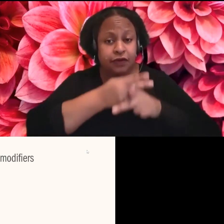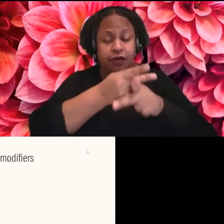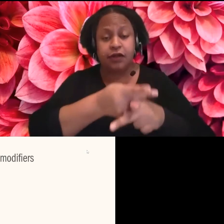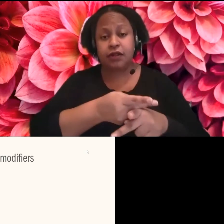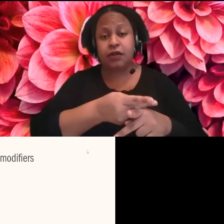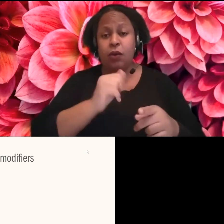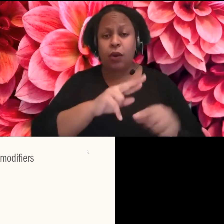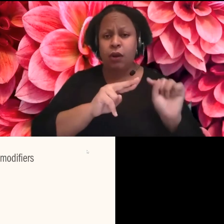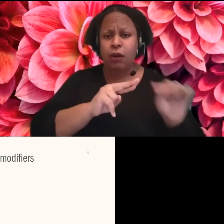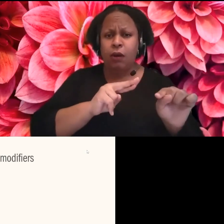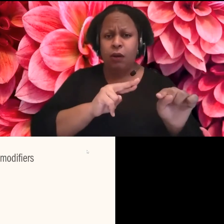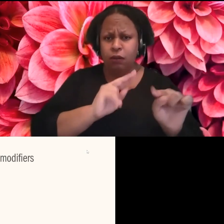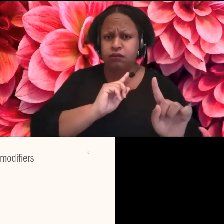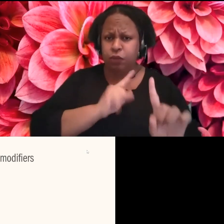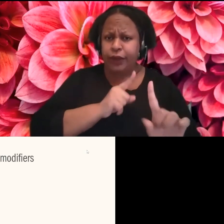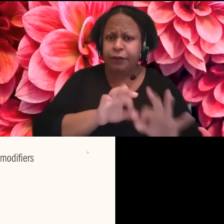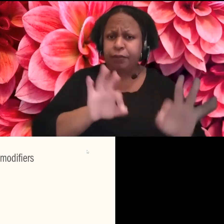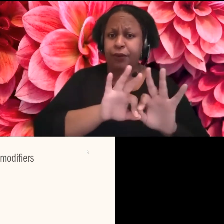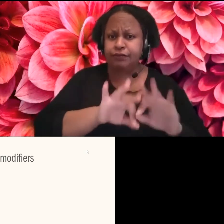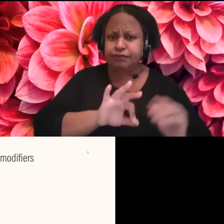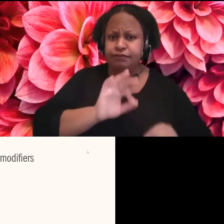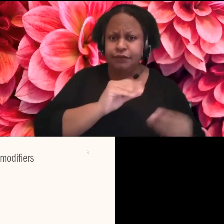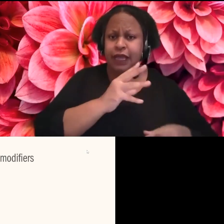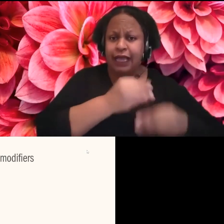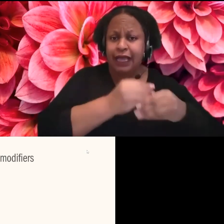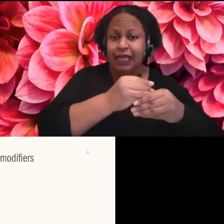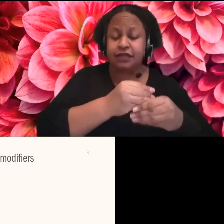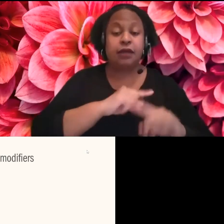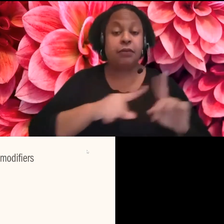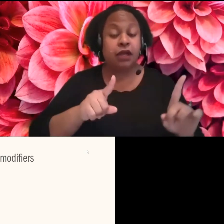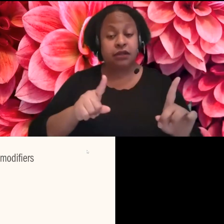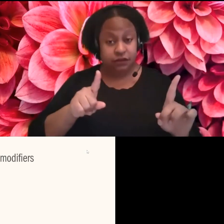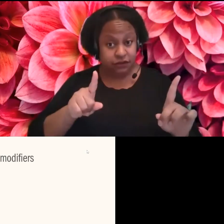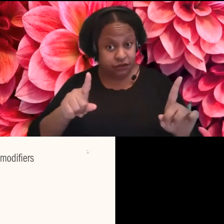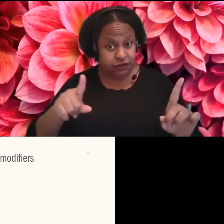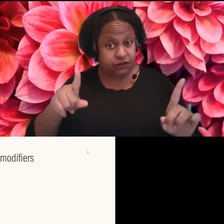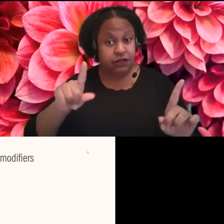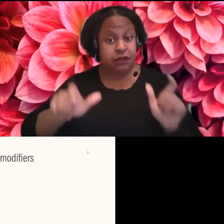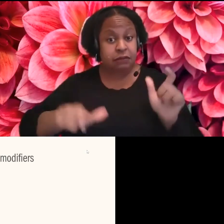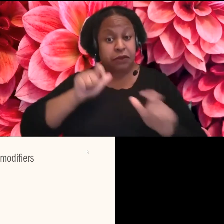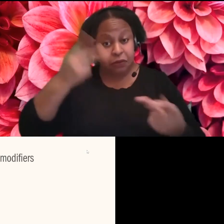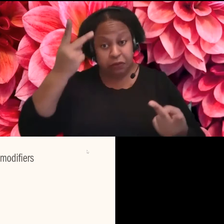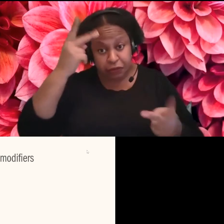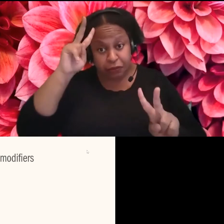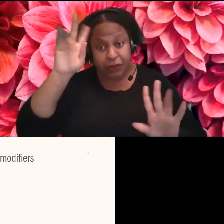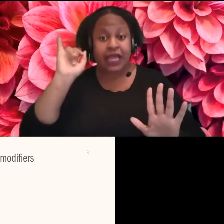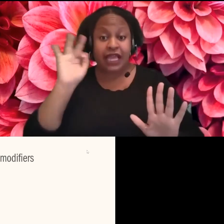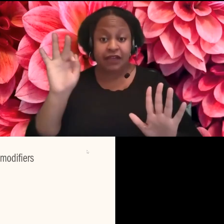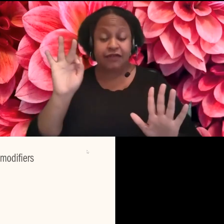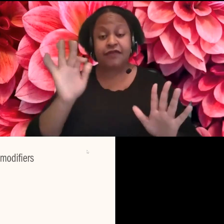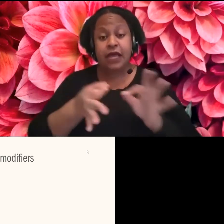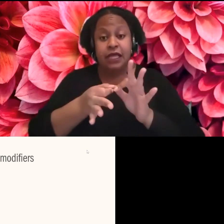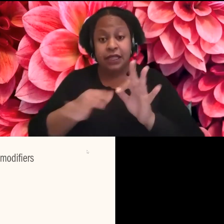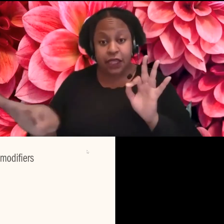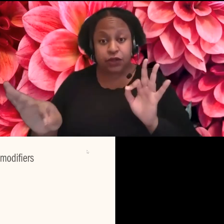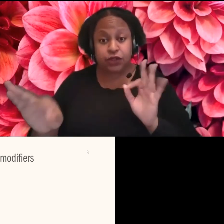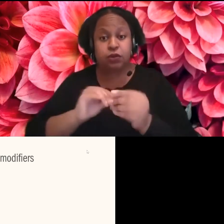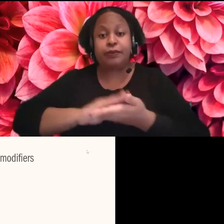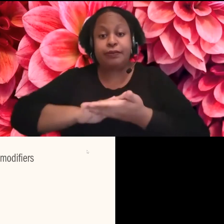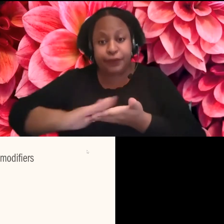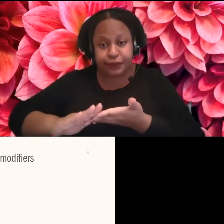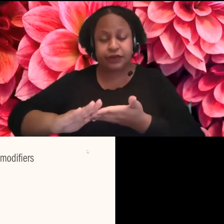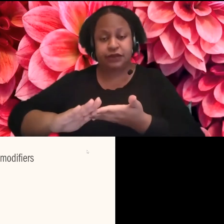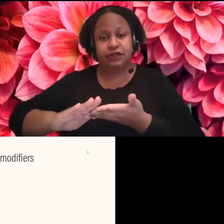is clearer, it is more direct and more forceful than it would be without it. So,